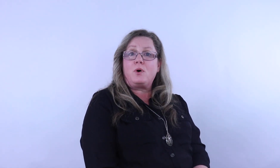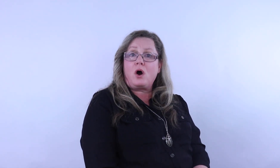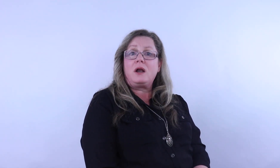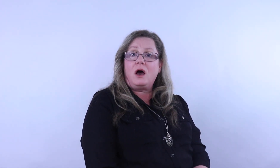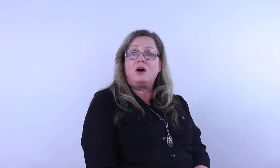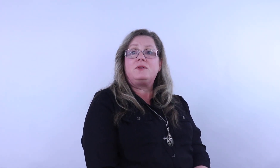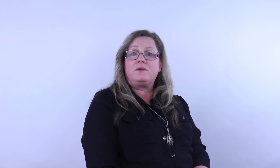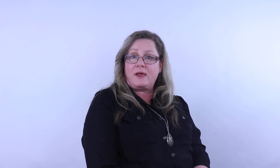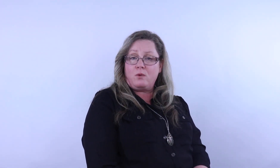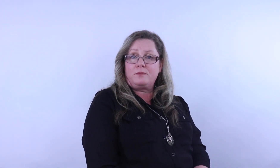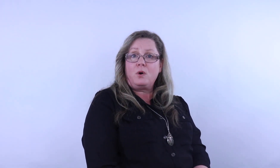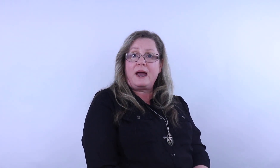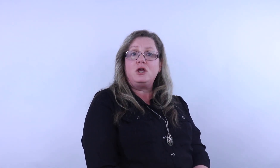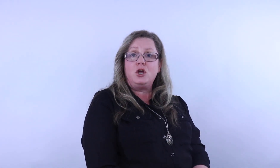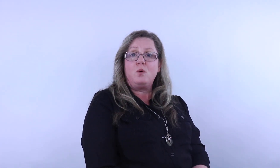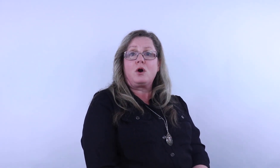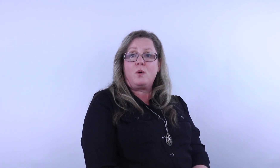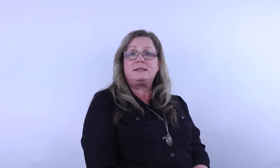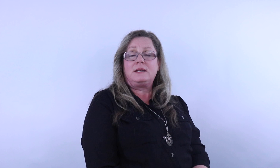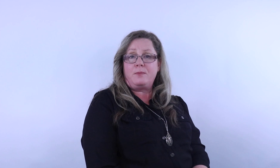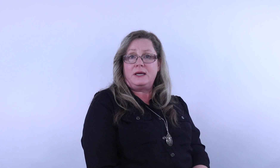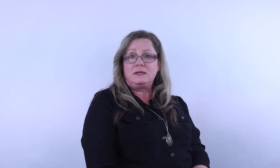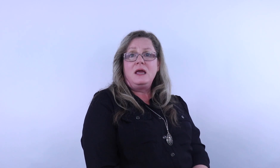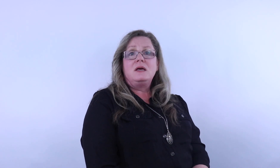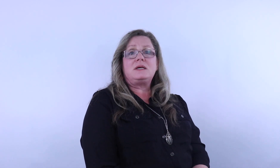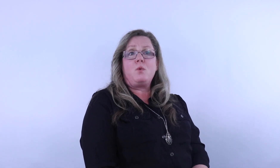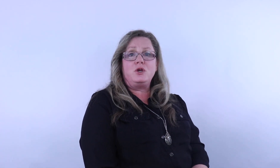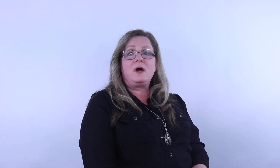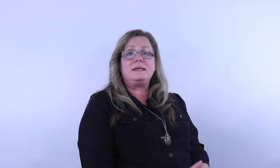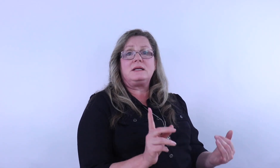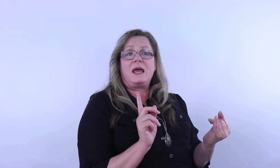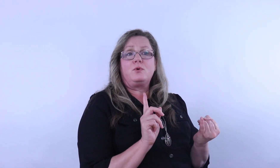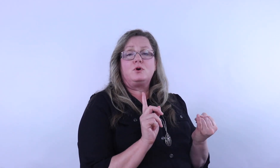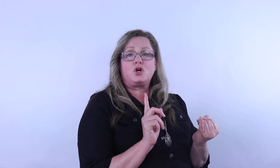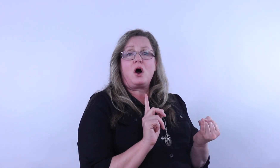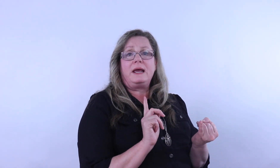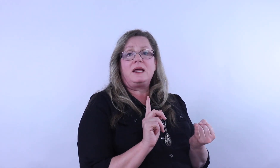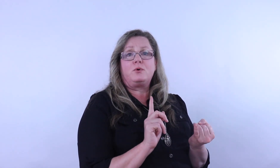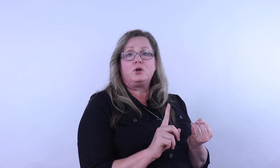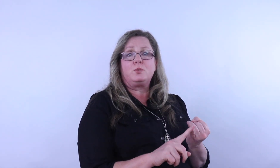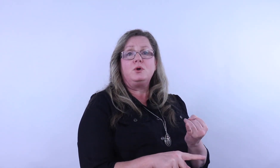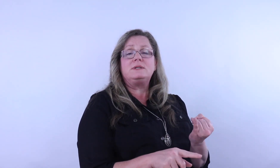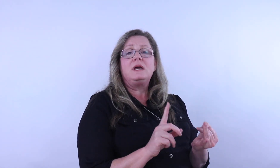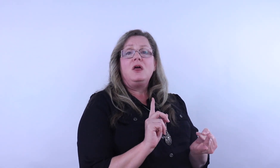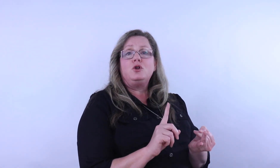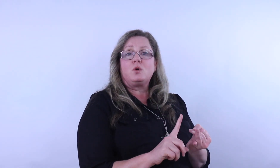part of the flower. Okay, you are going to label it. So I want you guys to label, draw and label your roots, your